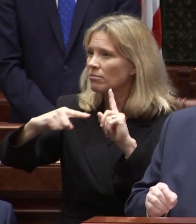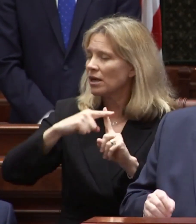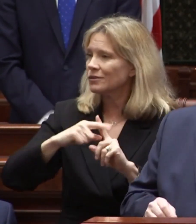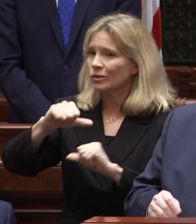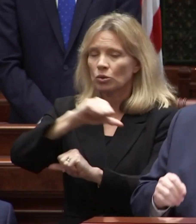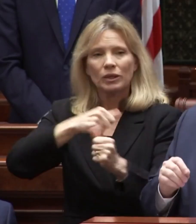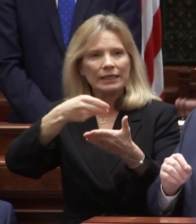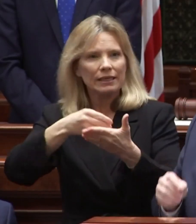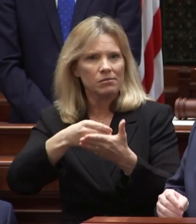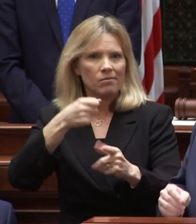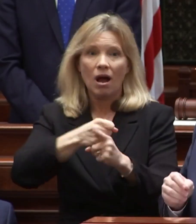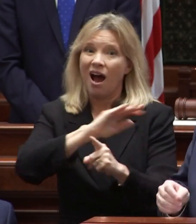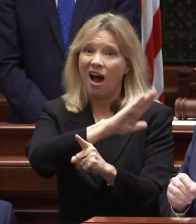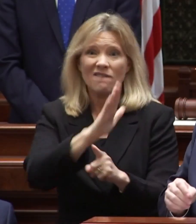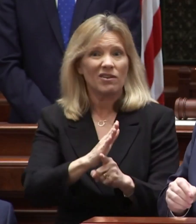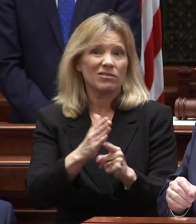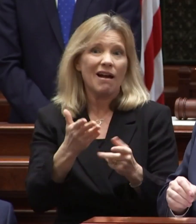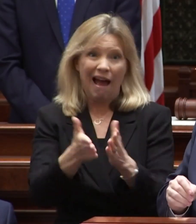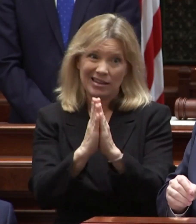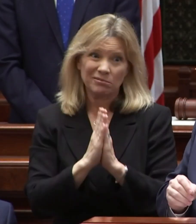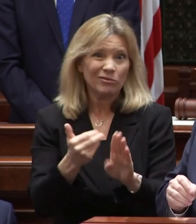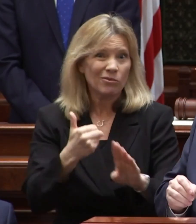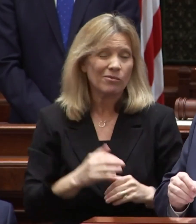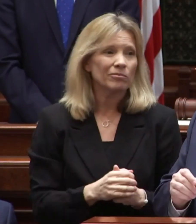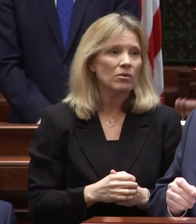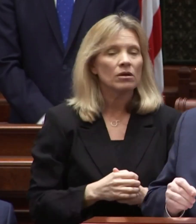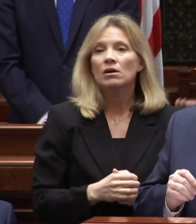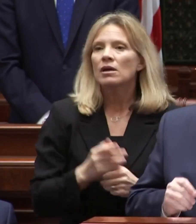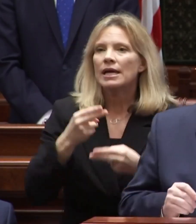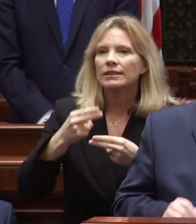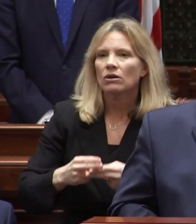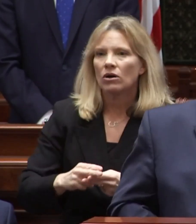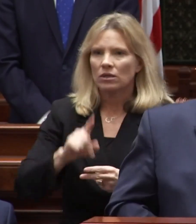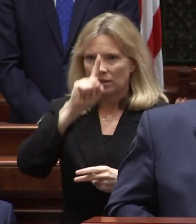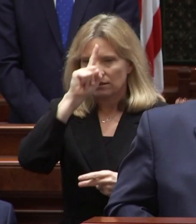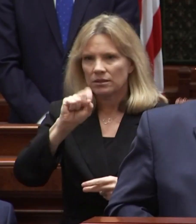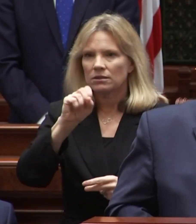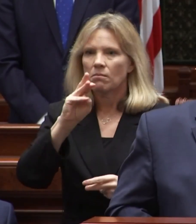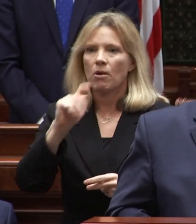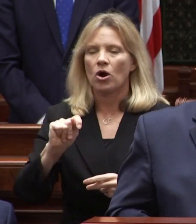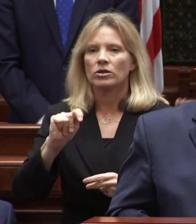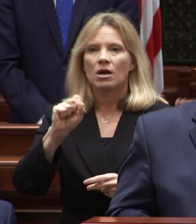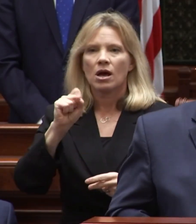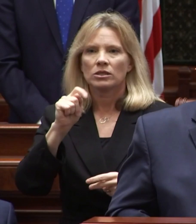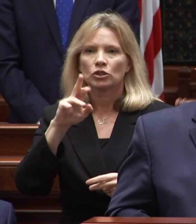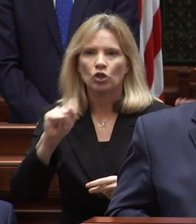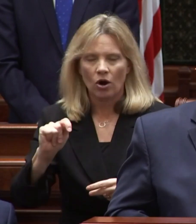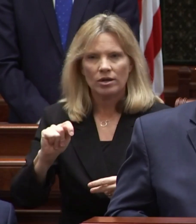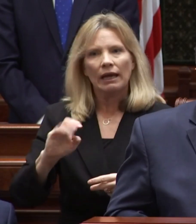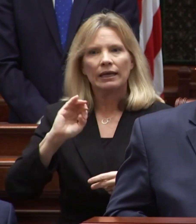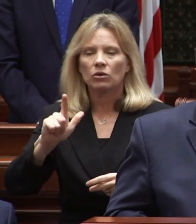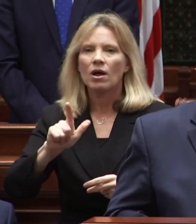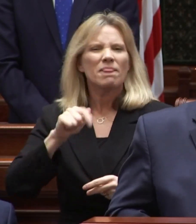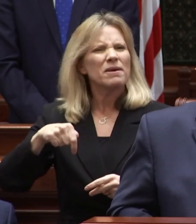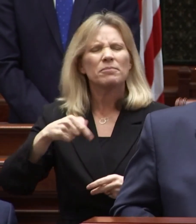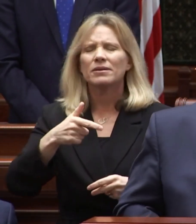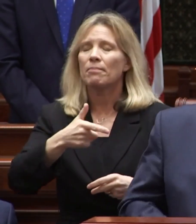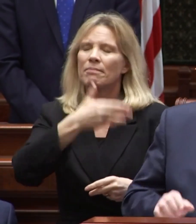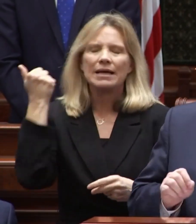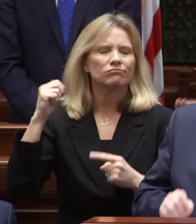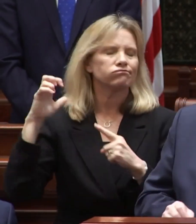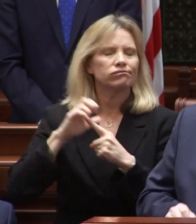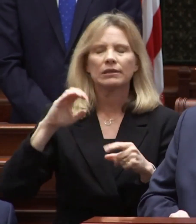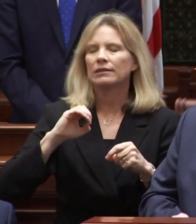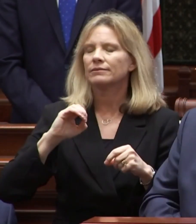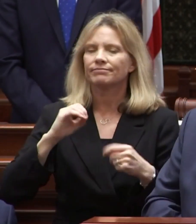economic impact that i have ever come to you with it's called smart start illinois and it will make our state the best place in the